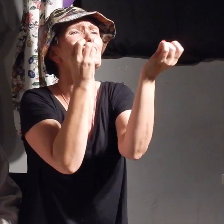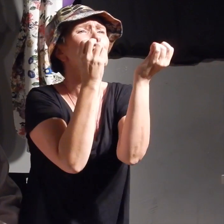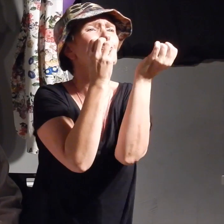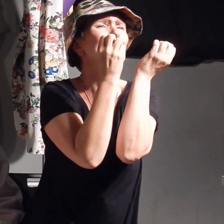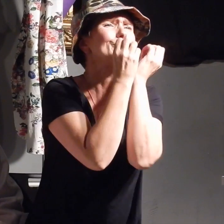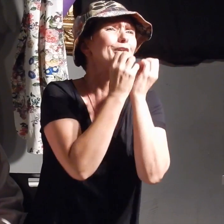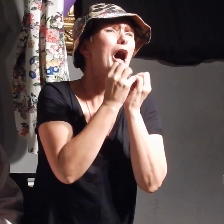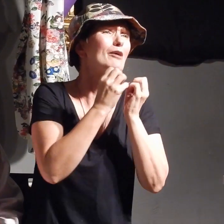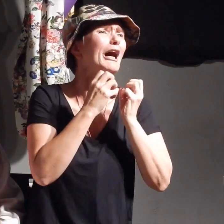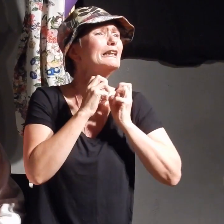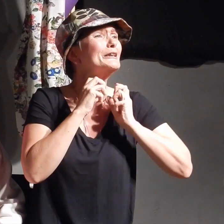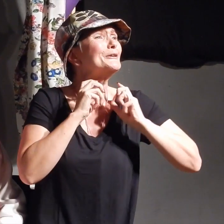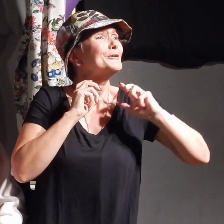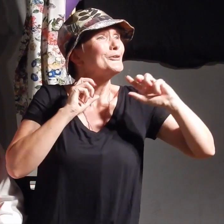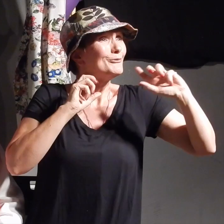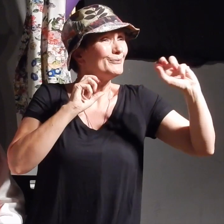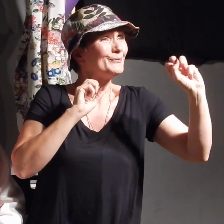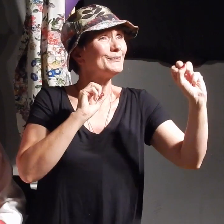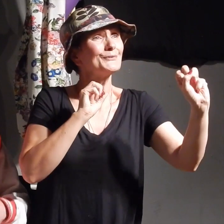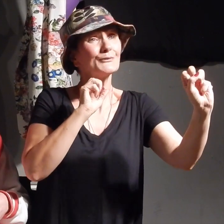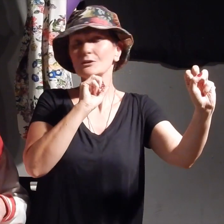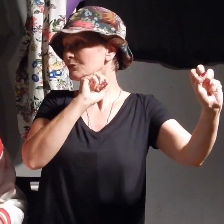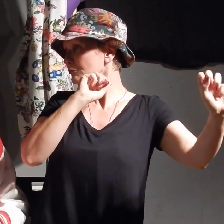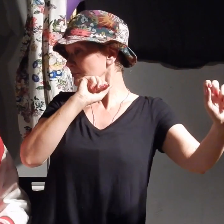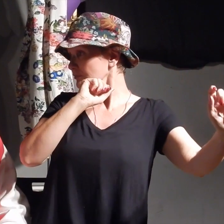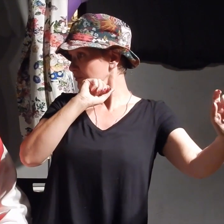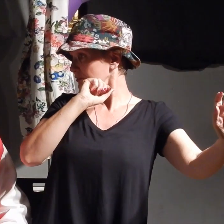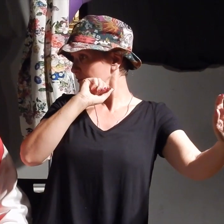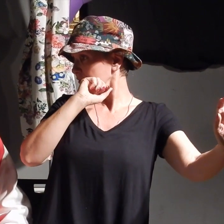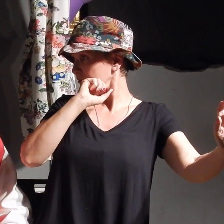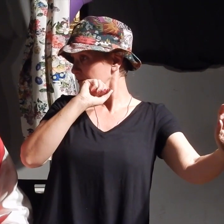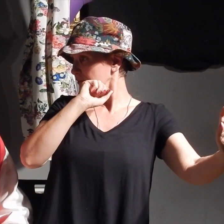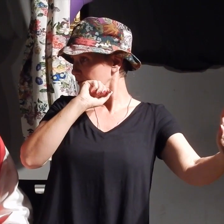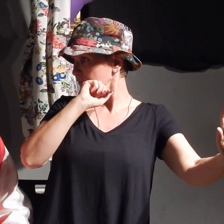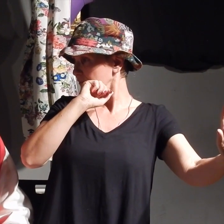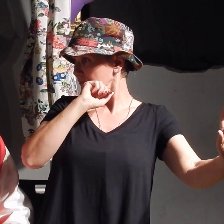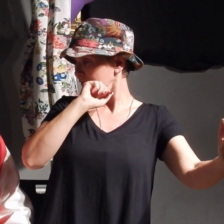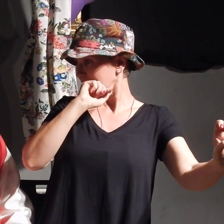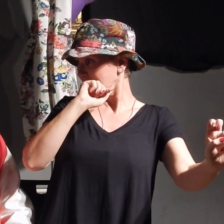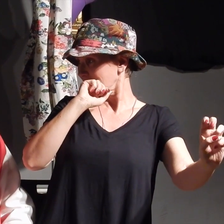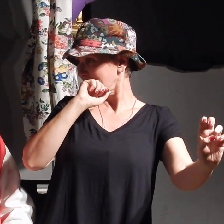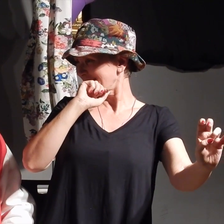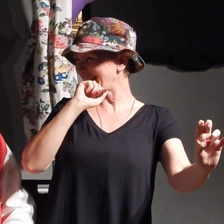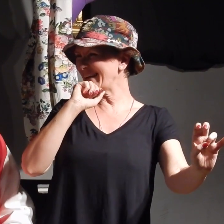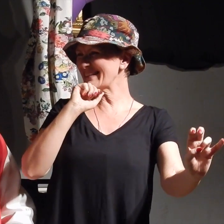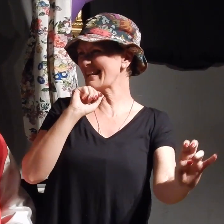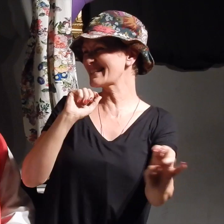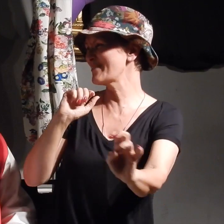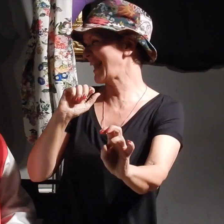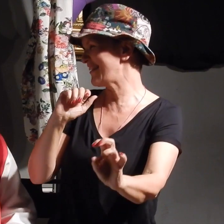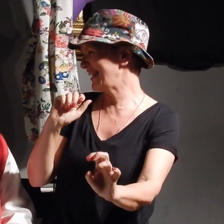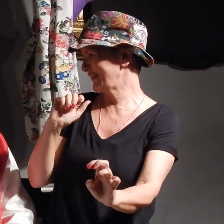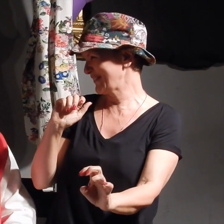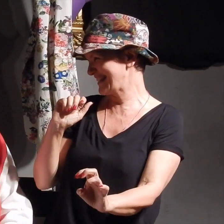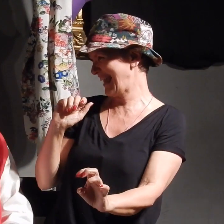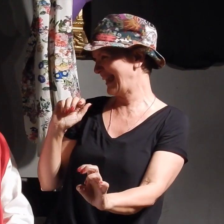essential Dharma. If you think that wading through empty chicken boxes is in somebody else's farts and spiritual, I guess so. Oh, isn't that